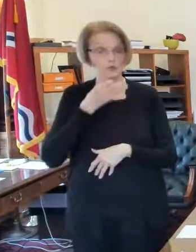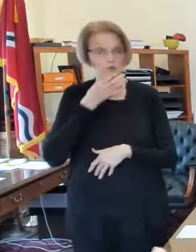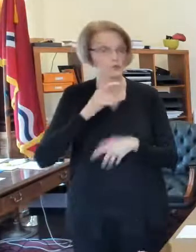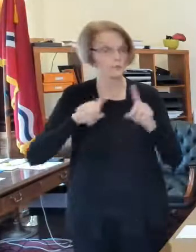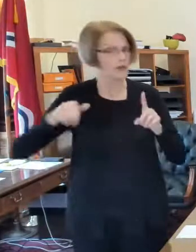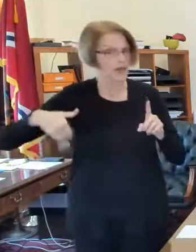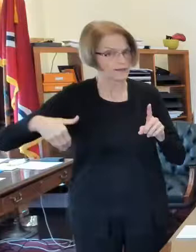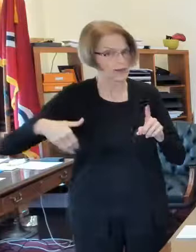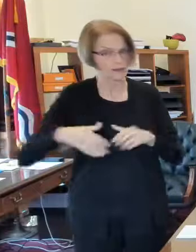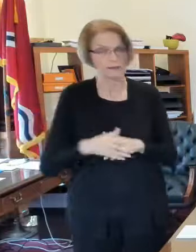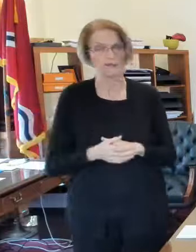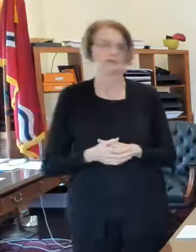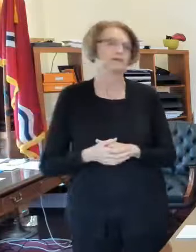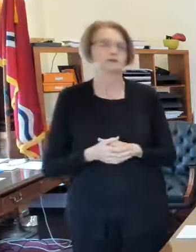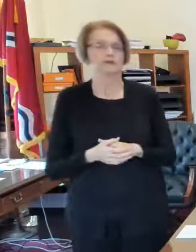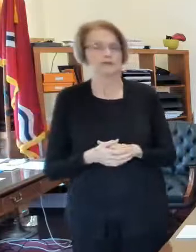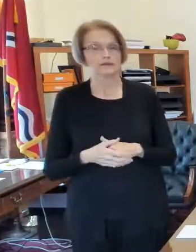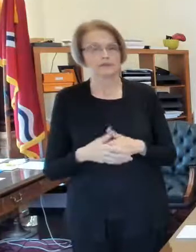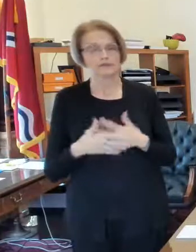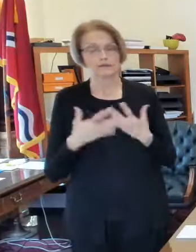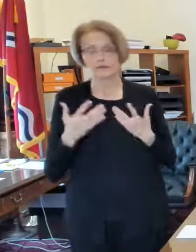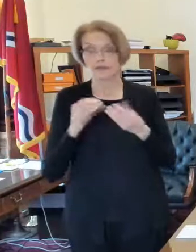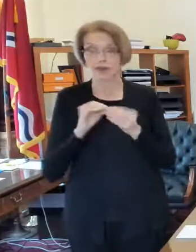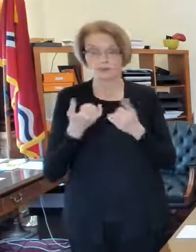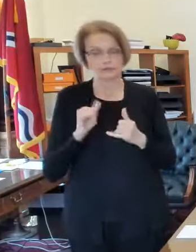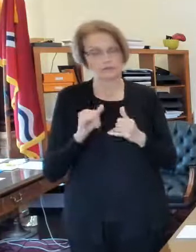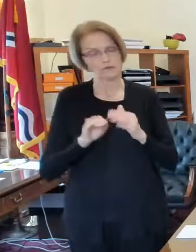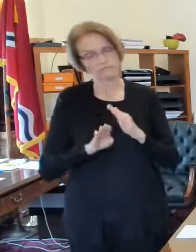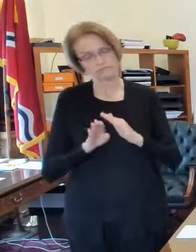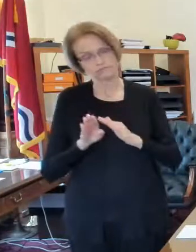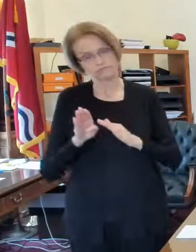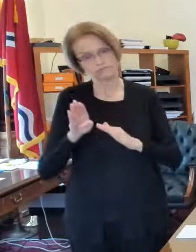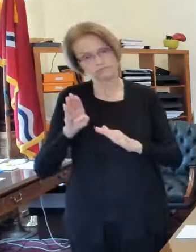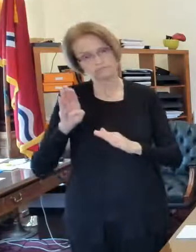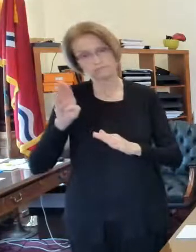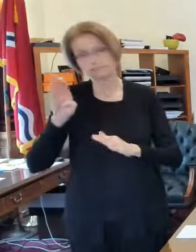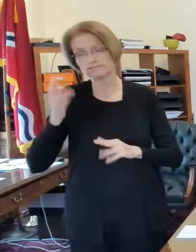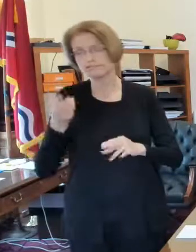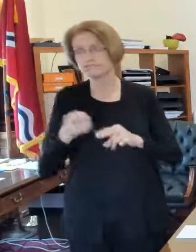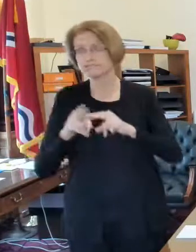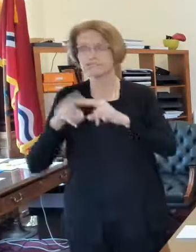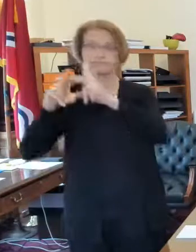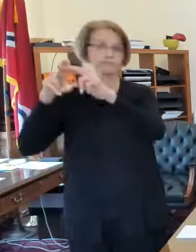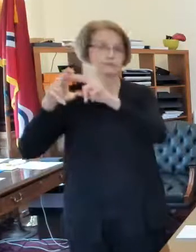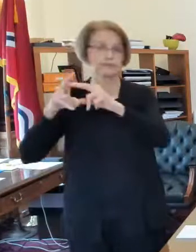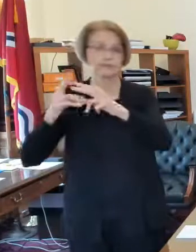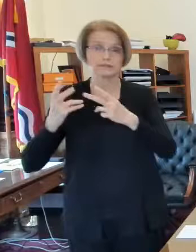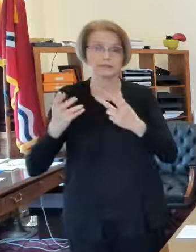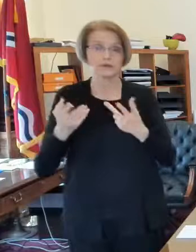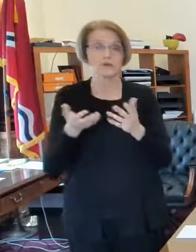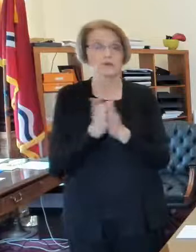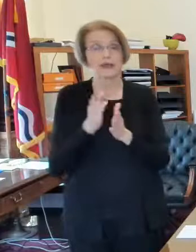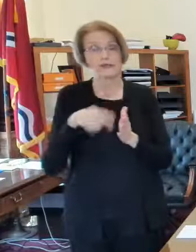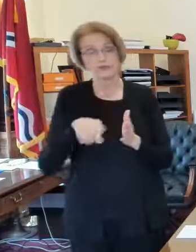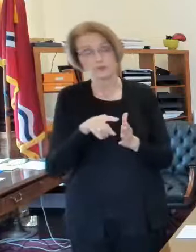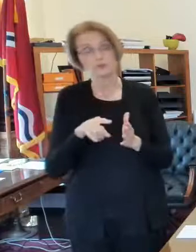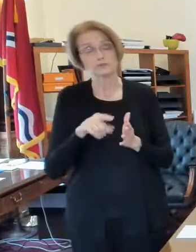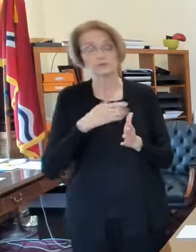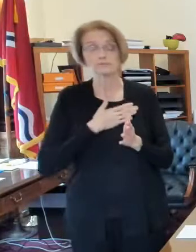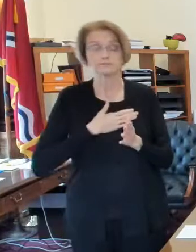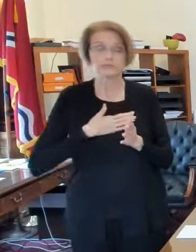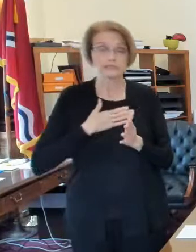numbers are still on the wrong to trajectory they are still headed up um and so we're asking you really just to